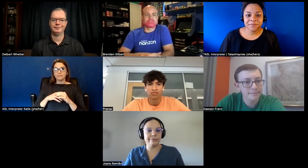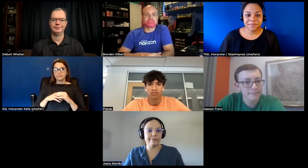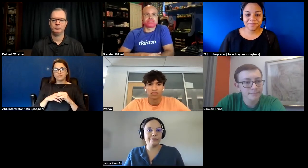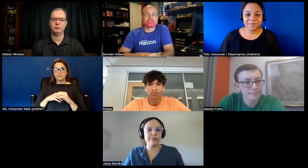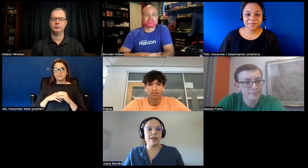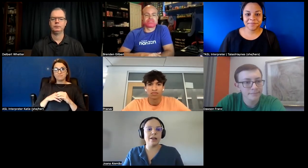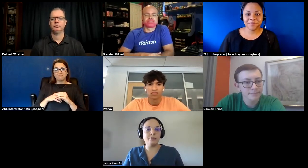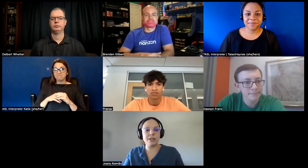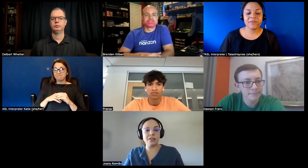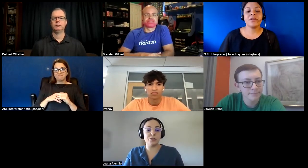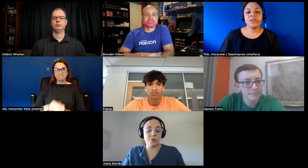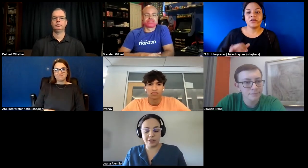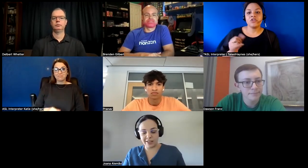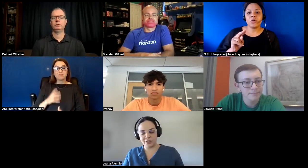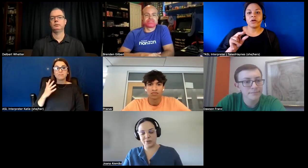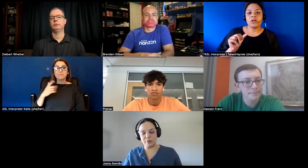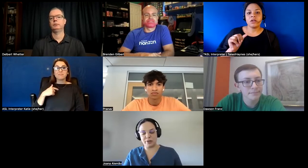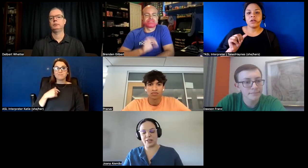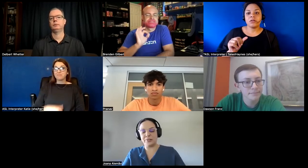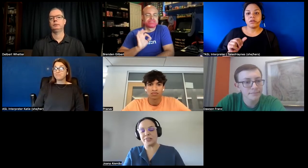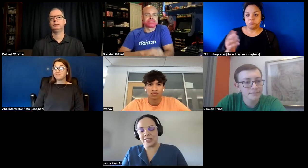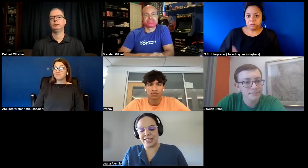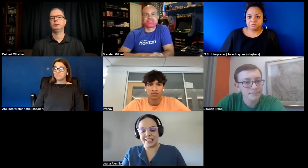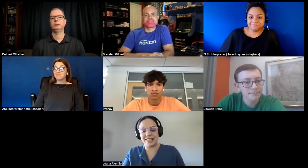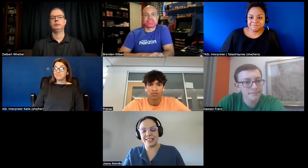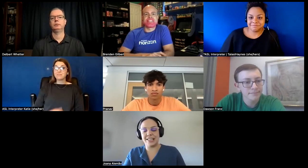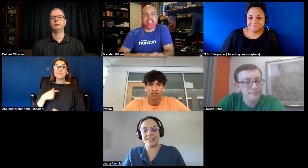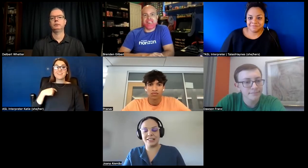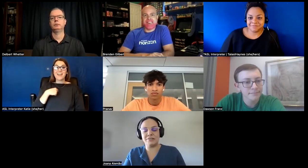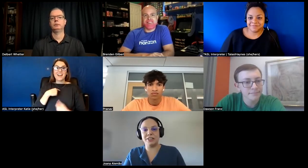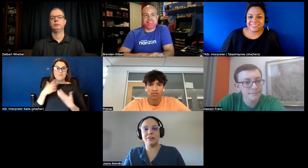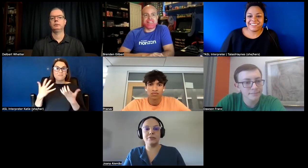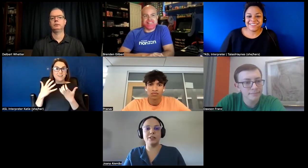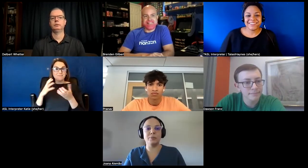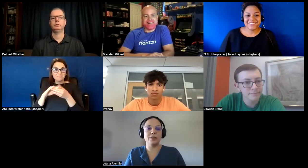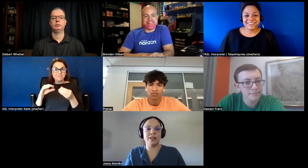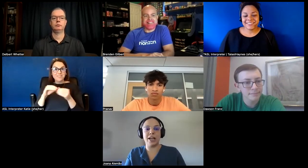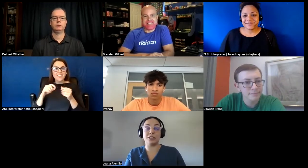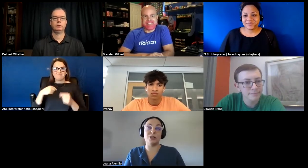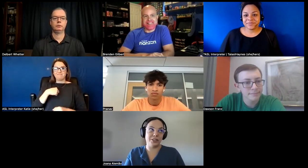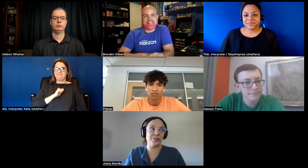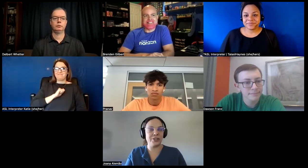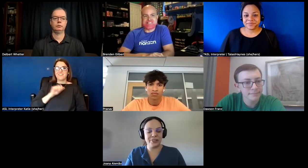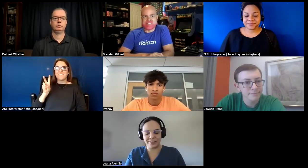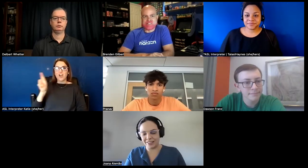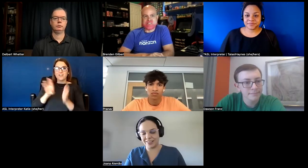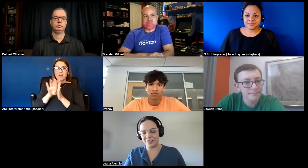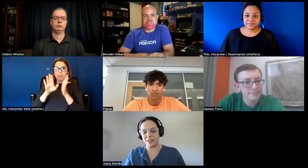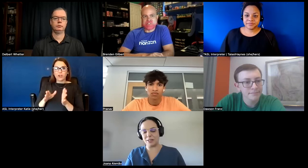no uh i just would like to point out that as a vr developer actually a junior vr developer